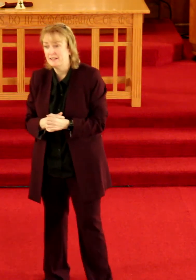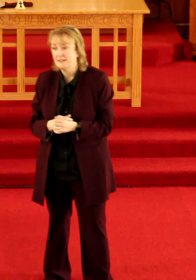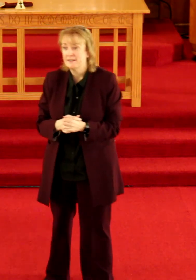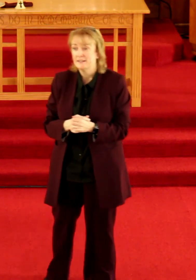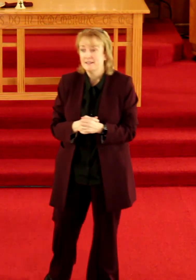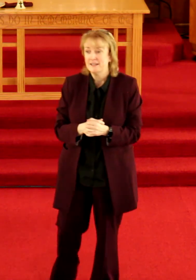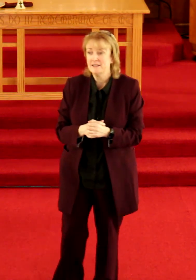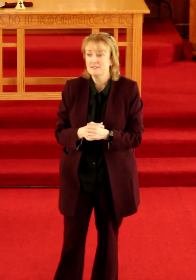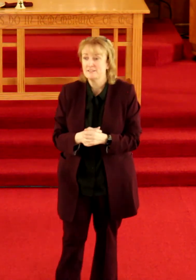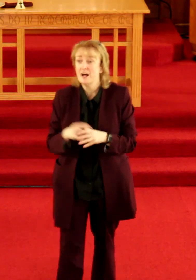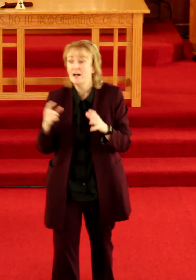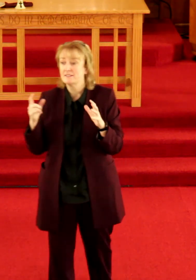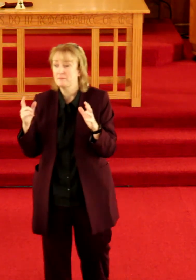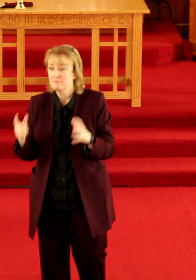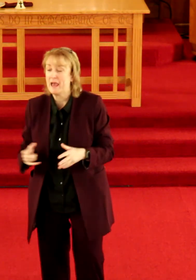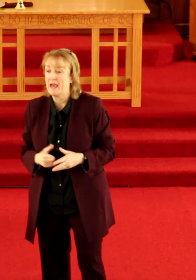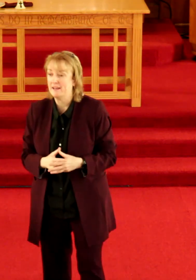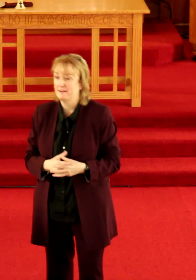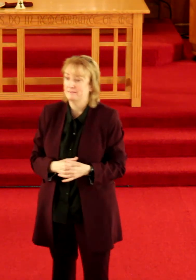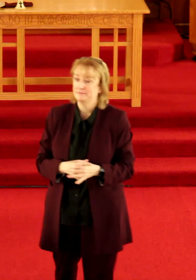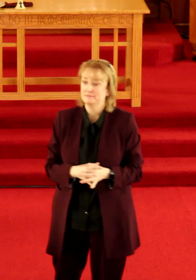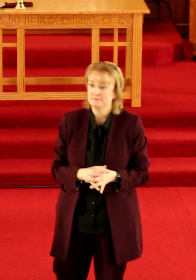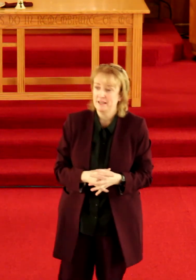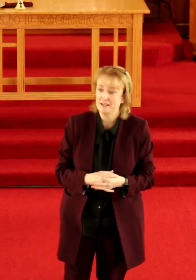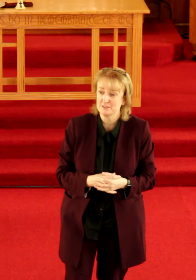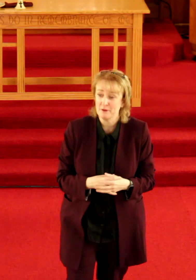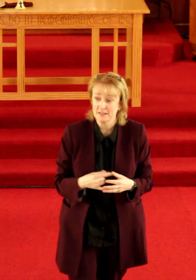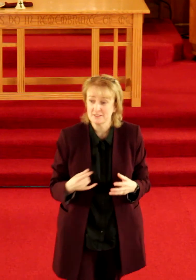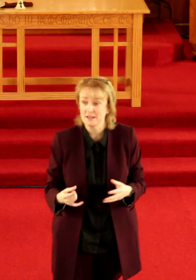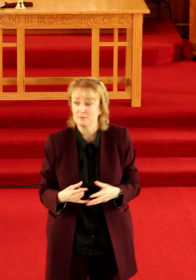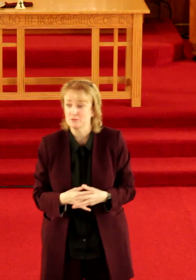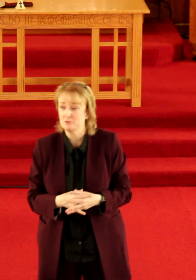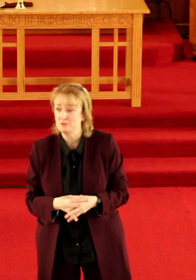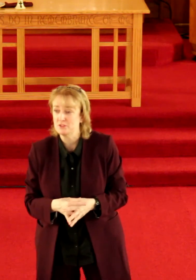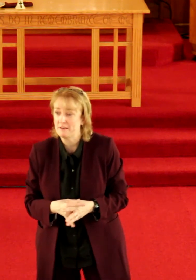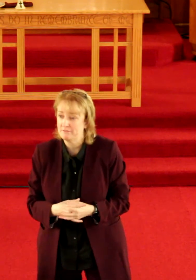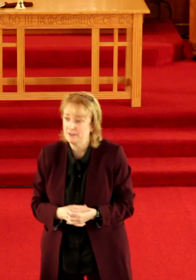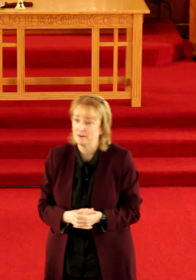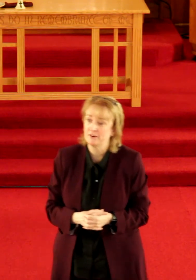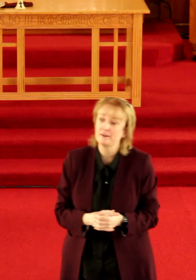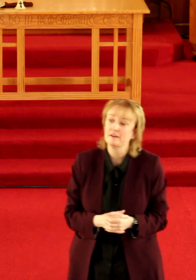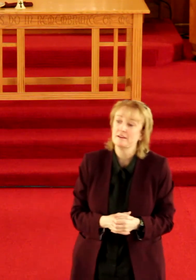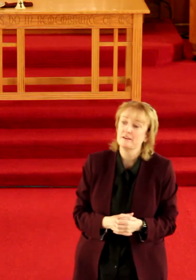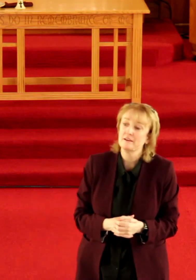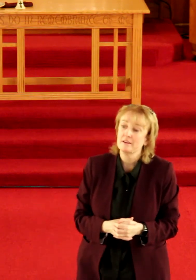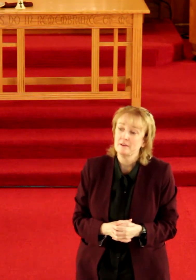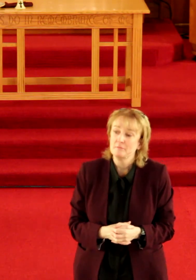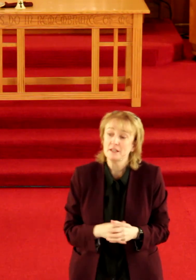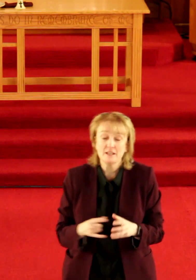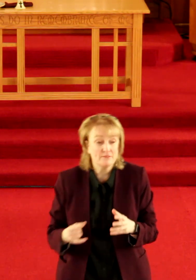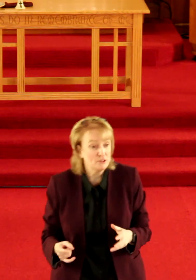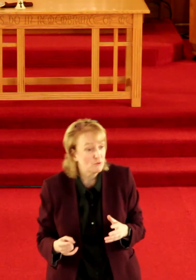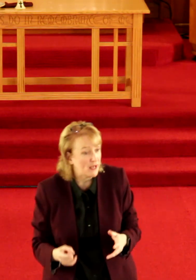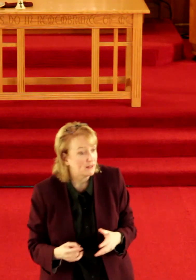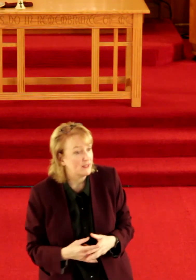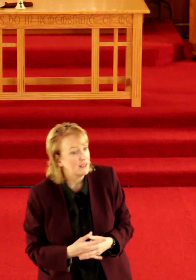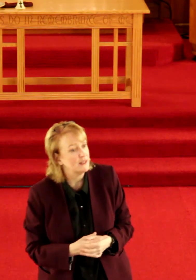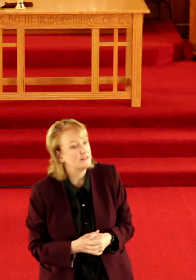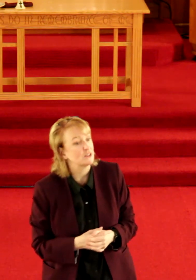is not bad as my disciple students have feared but individuality in its